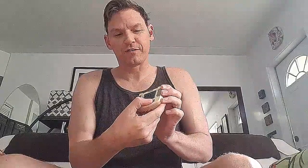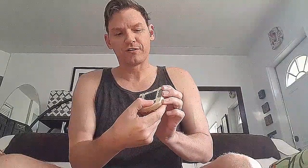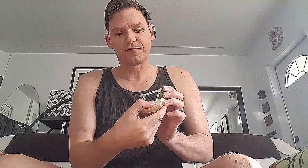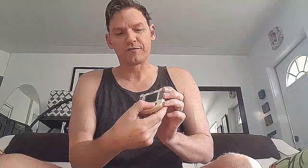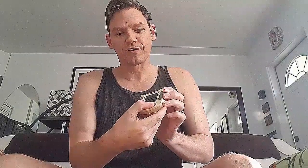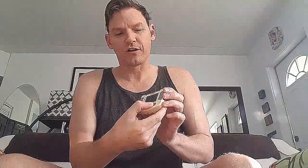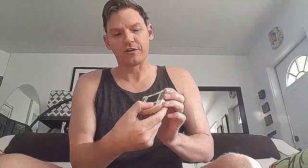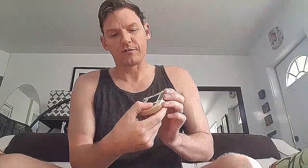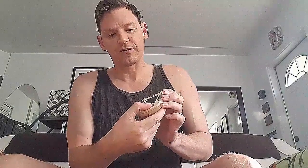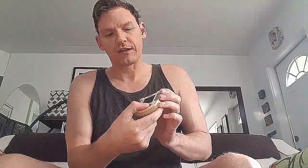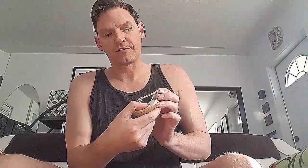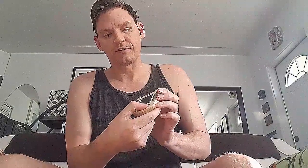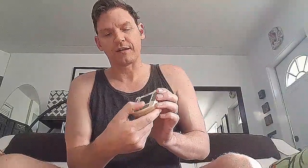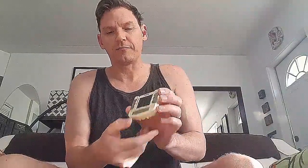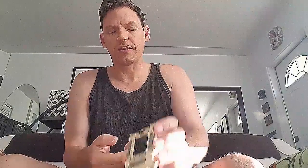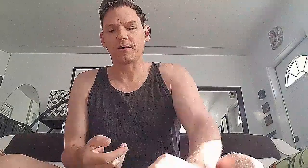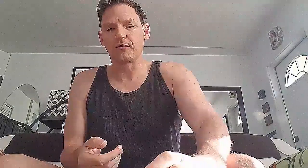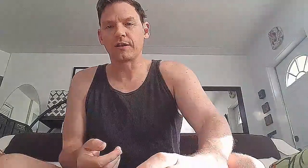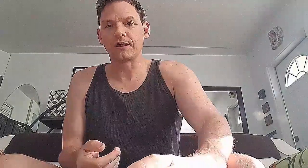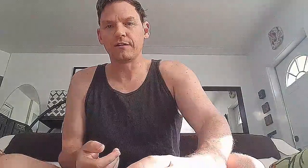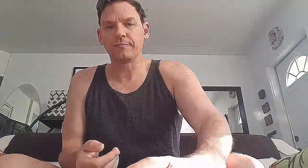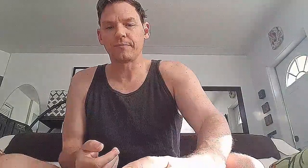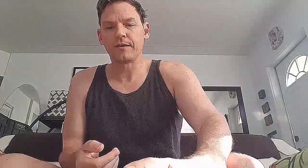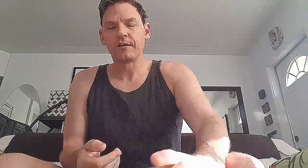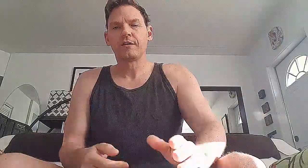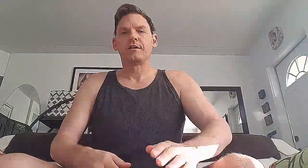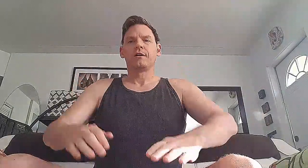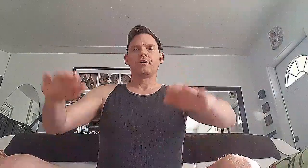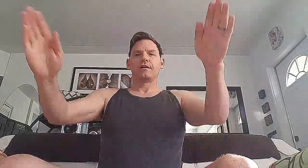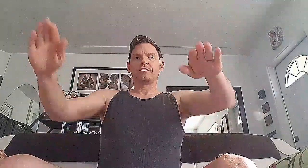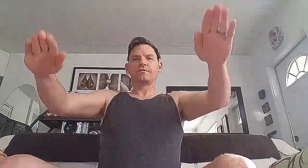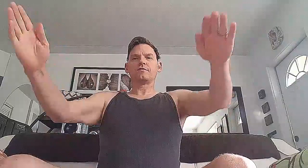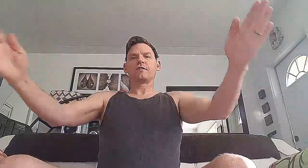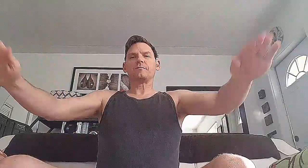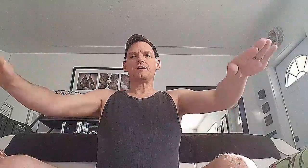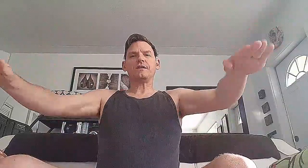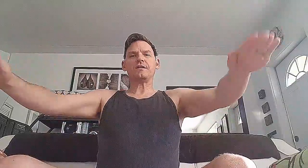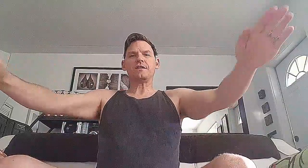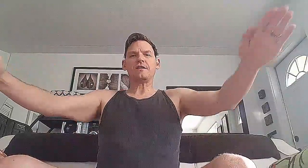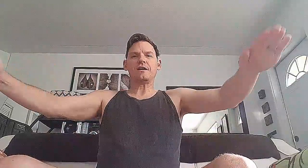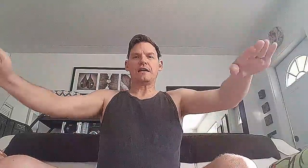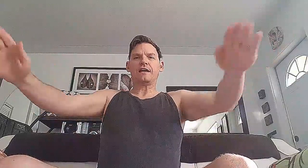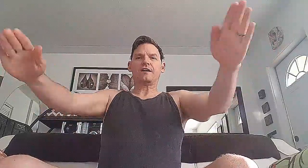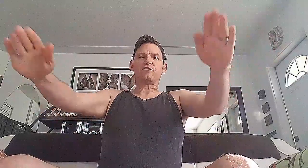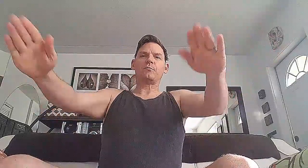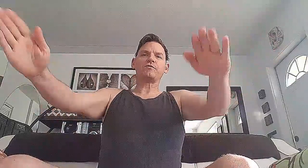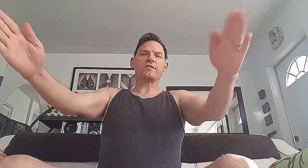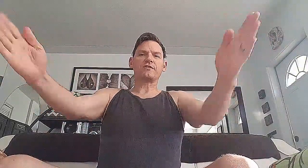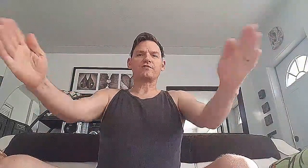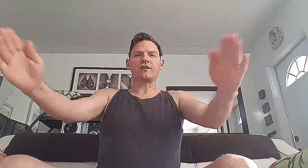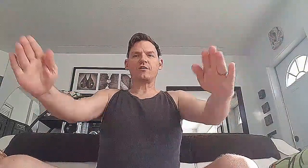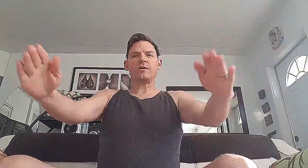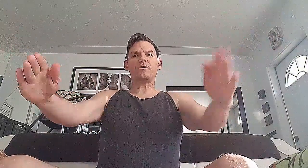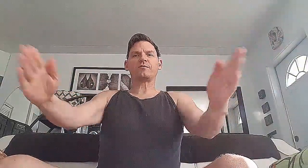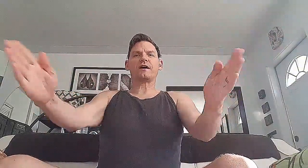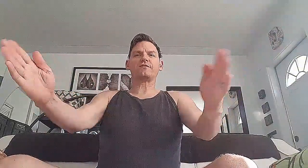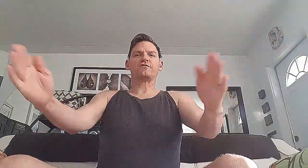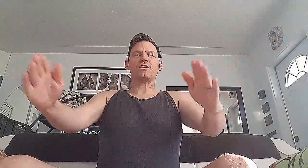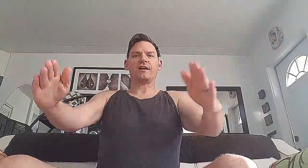very good for the cardio. Okay. Let's get that minute going again. Now, this is going to be, it's almost like the shake weight without the shake.